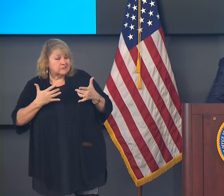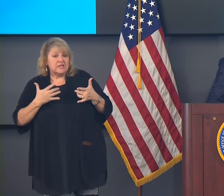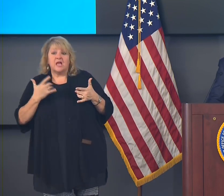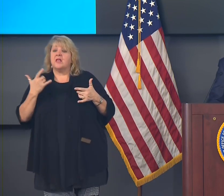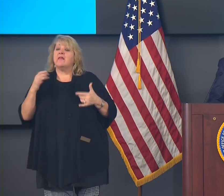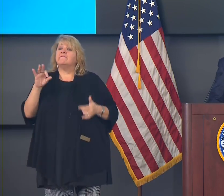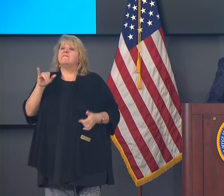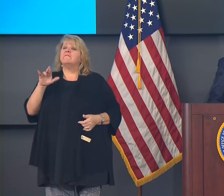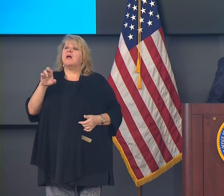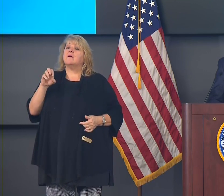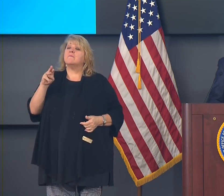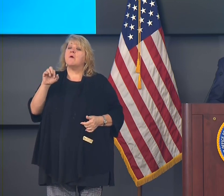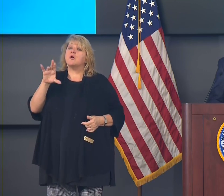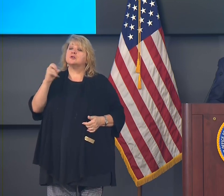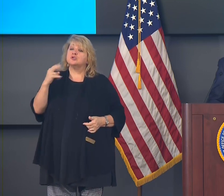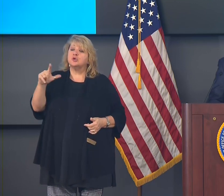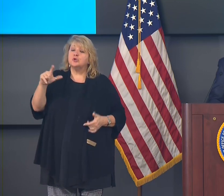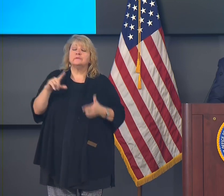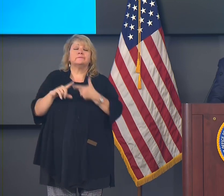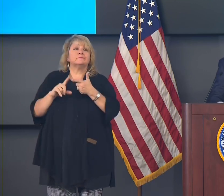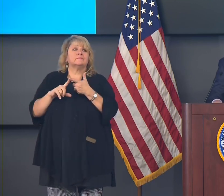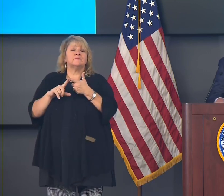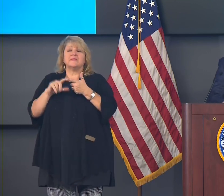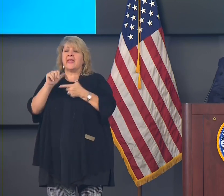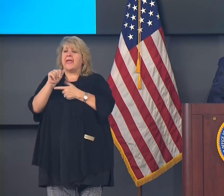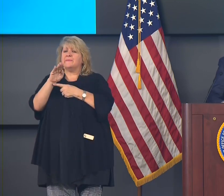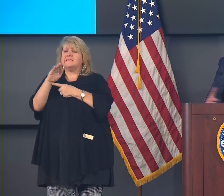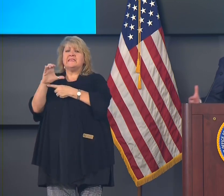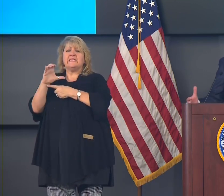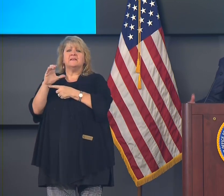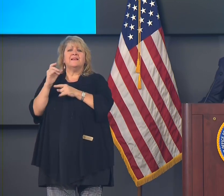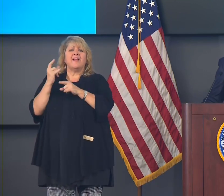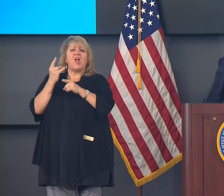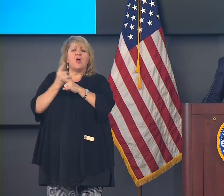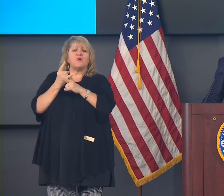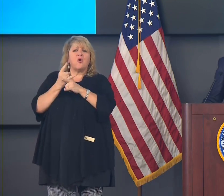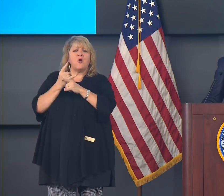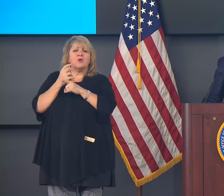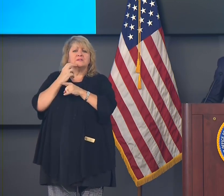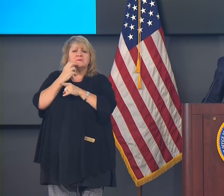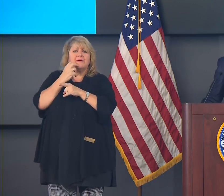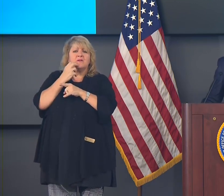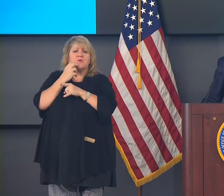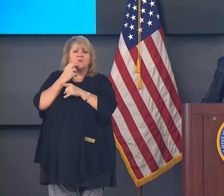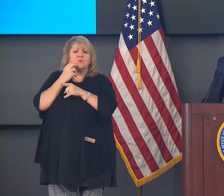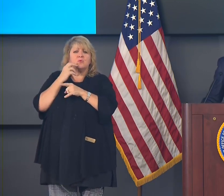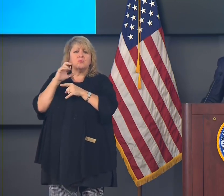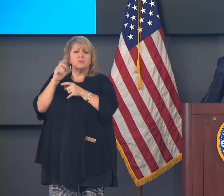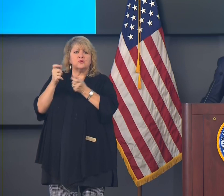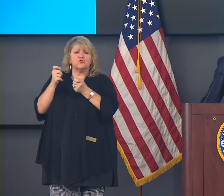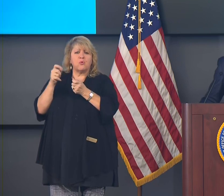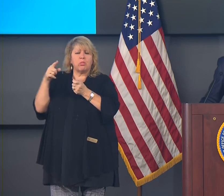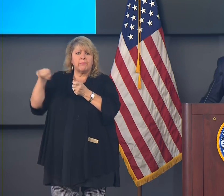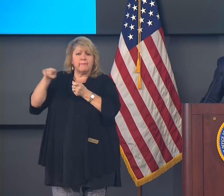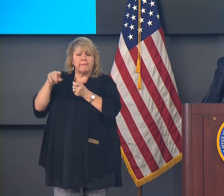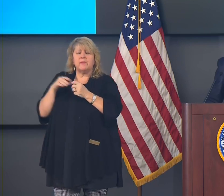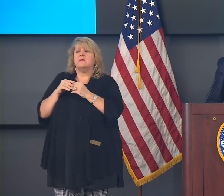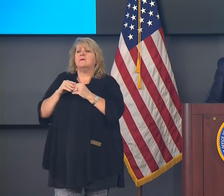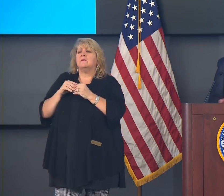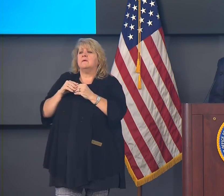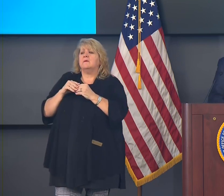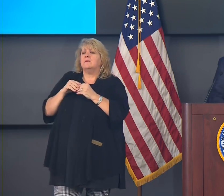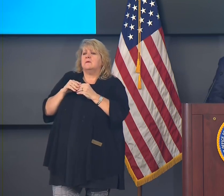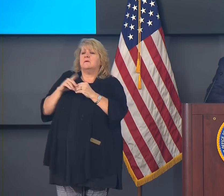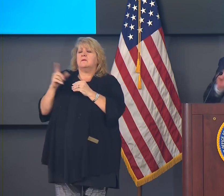it's the Fire Marshal's Office or the Alcohol Tobacco Control Office, that we are working with proprietors and borrower owners to the maximum